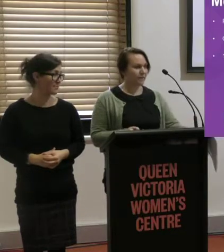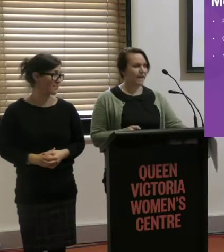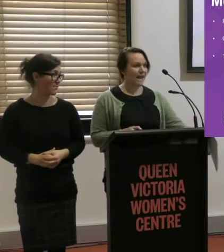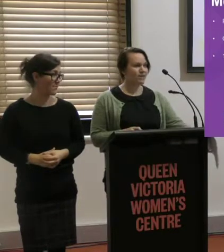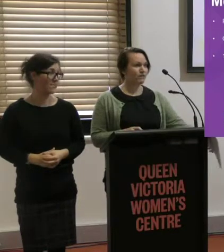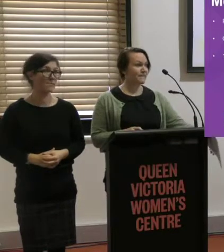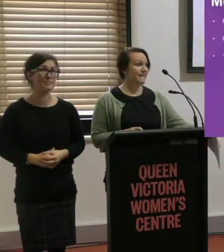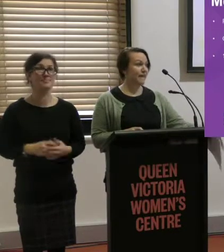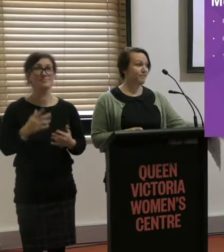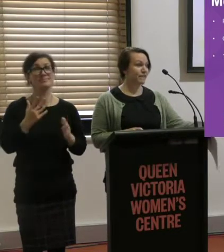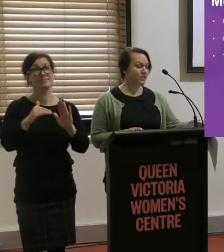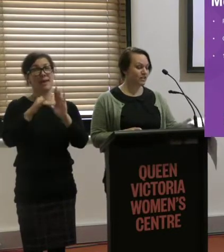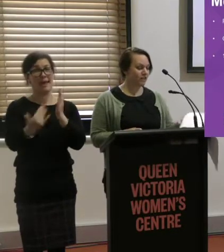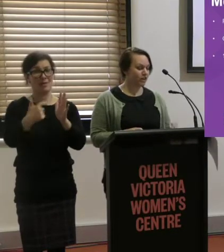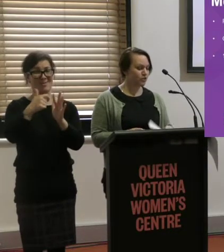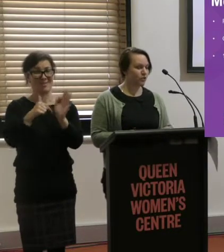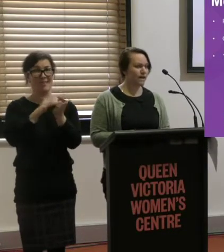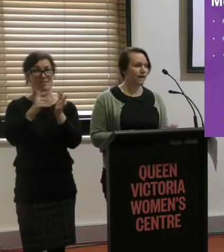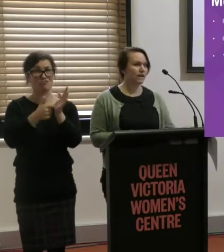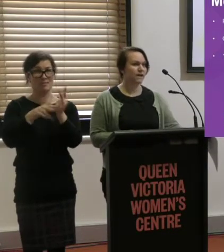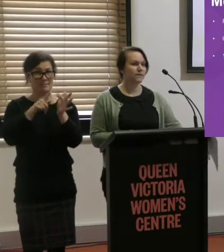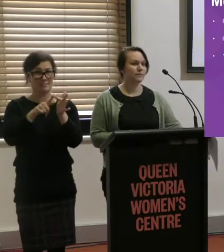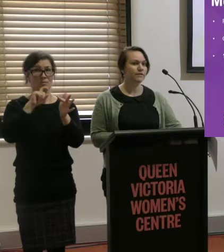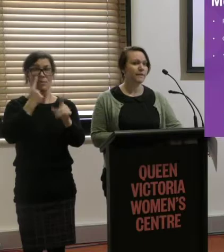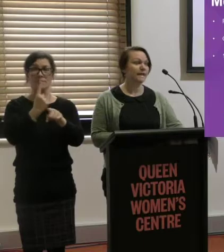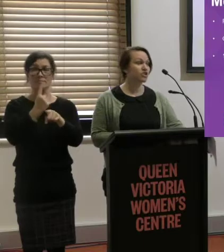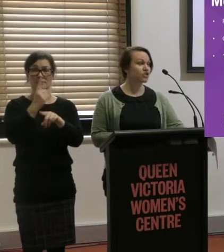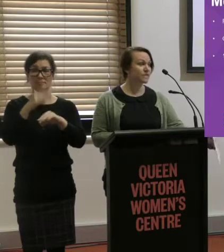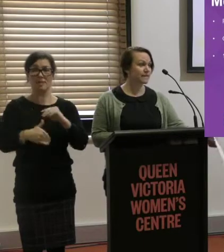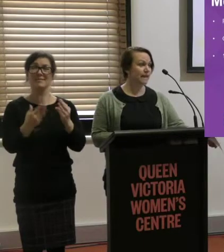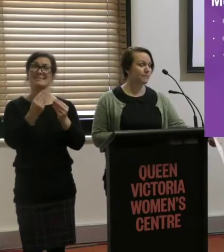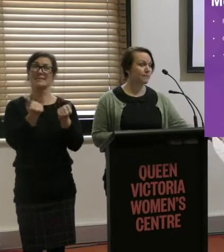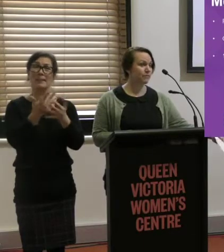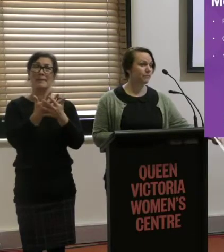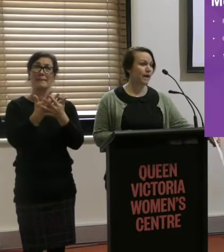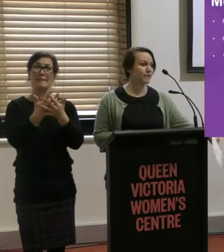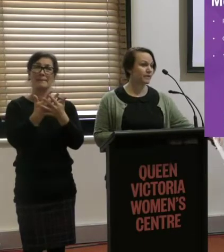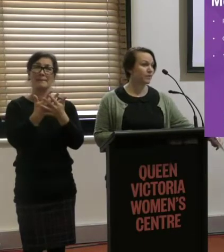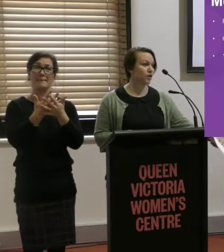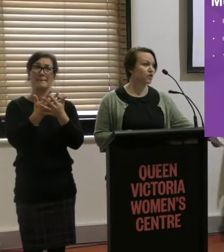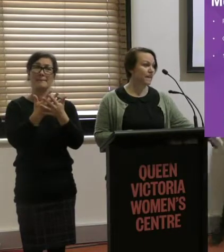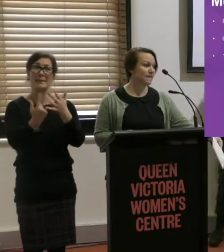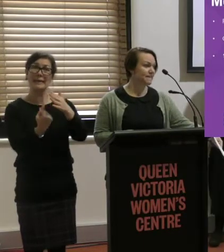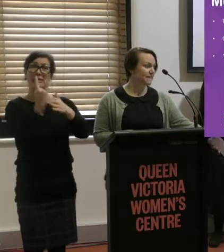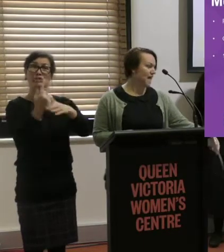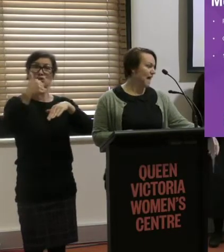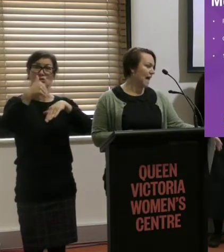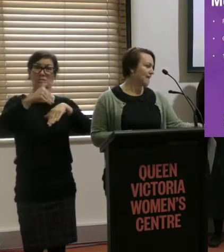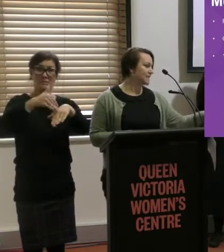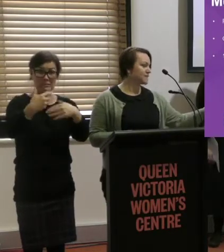I'm going to hand over to Catherine. She's going to talk about, I guess, some of the main issues that came up throughout the project.